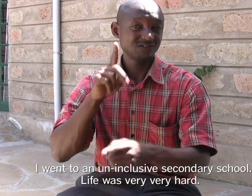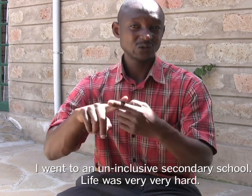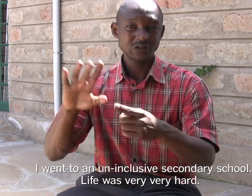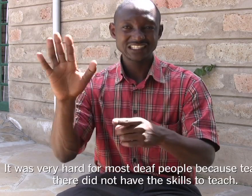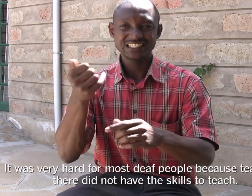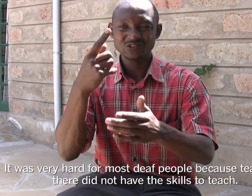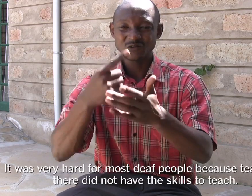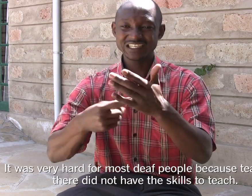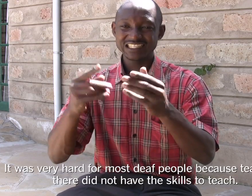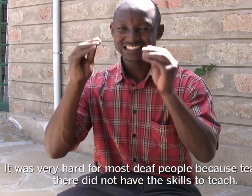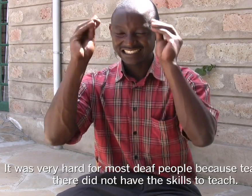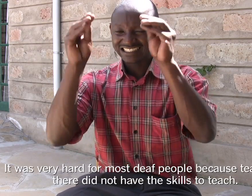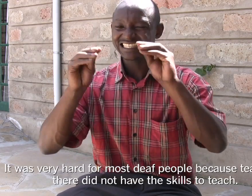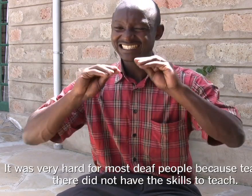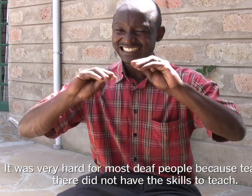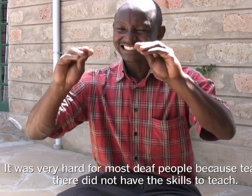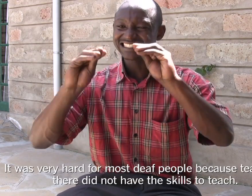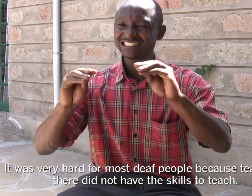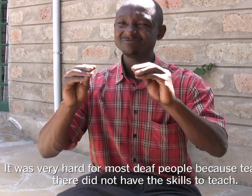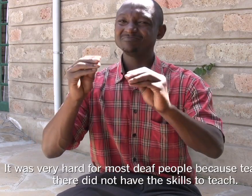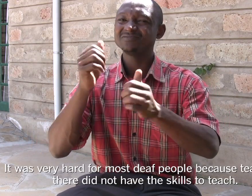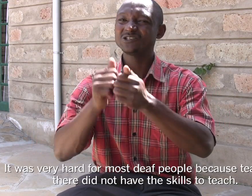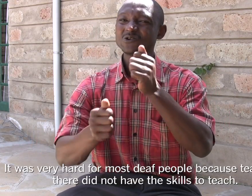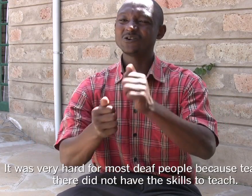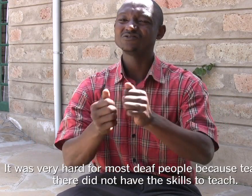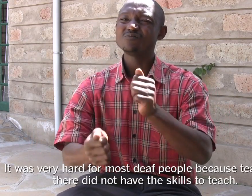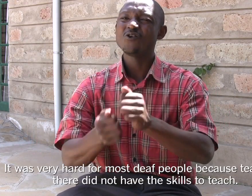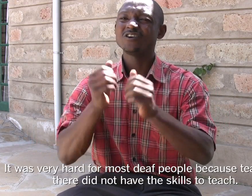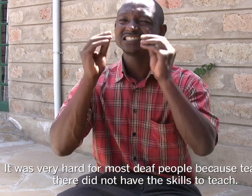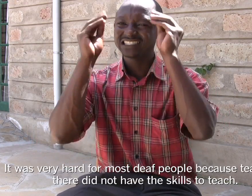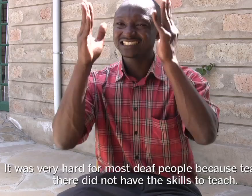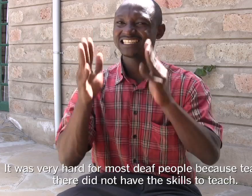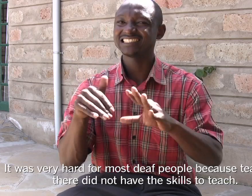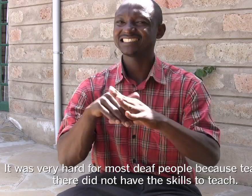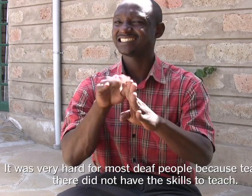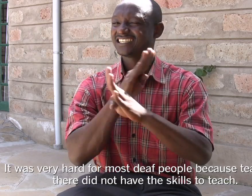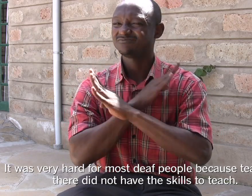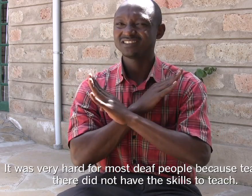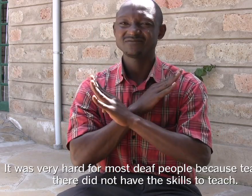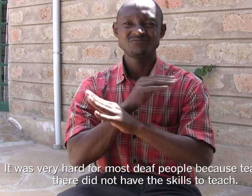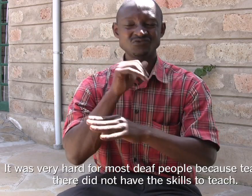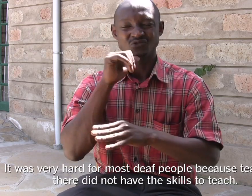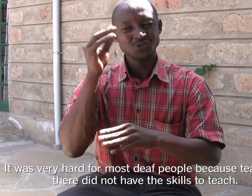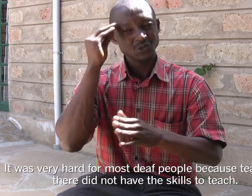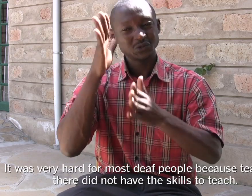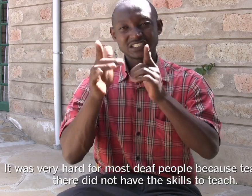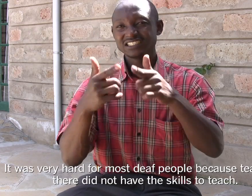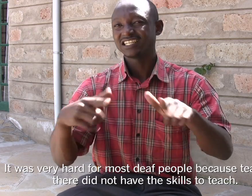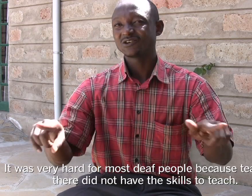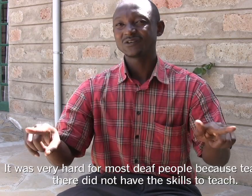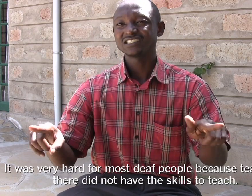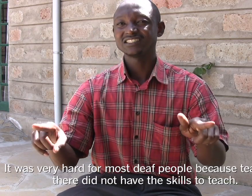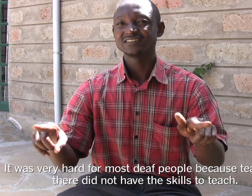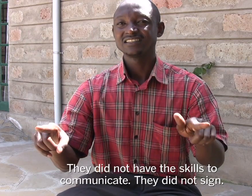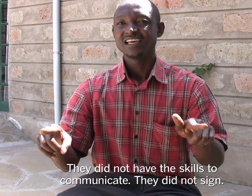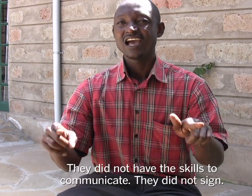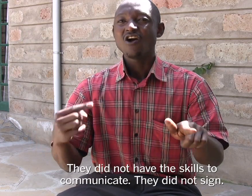and it's very hard for most deaf people because teachers there did not have the skills to teach. They didn't have